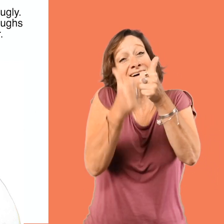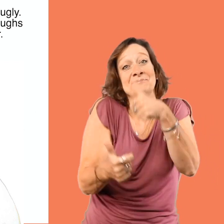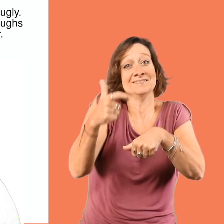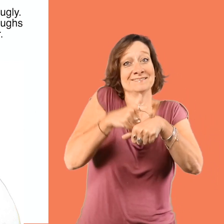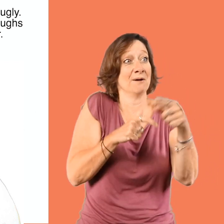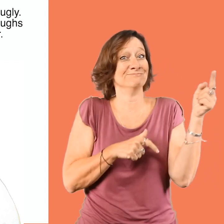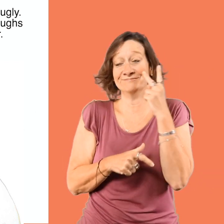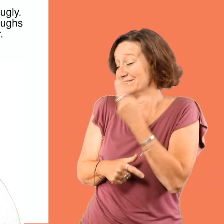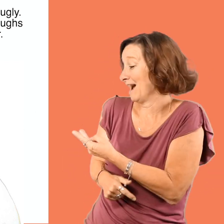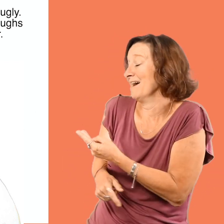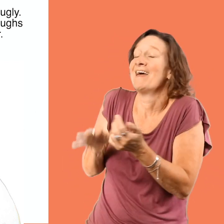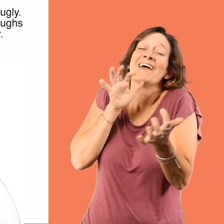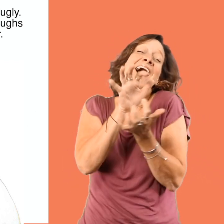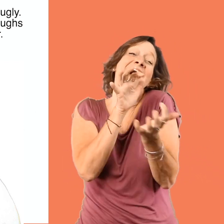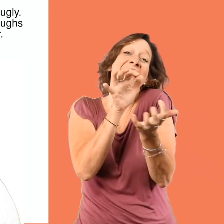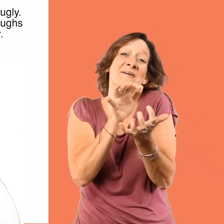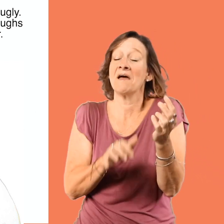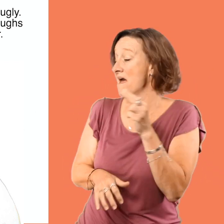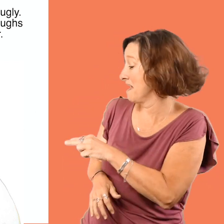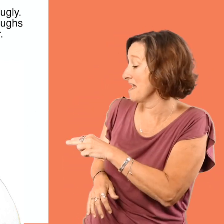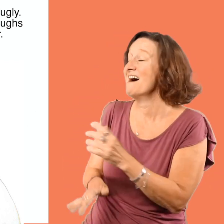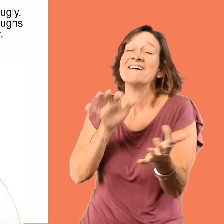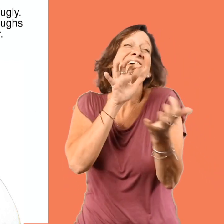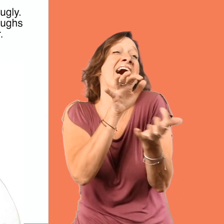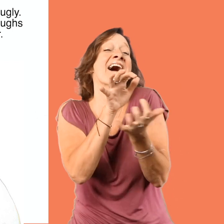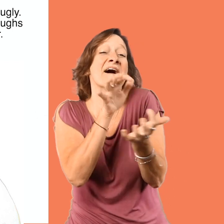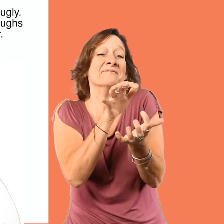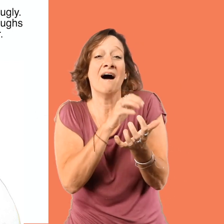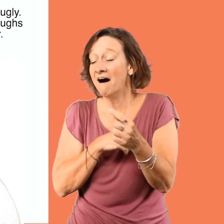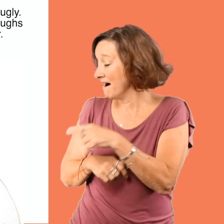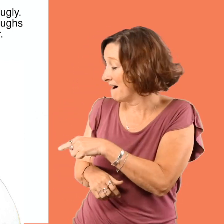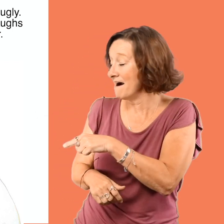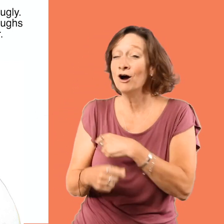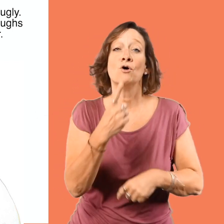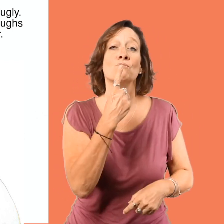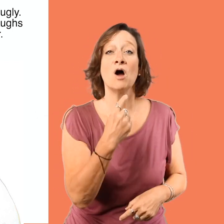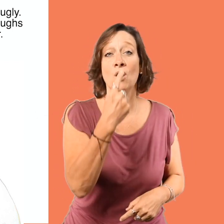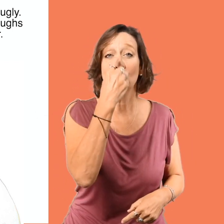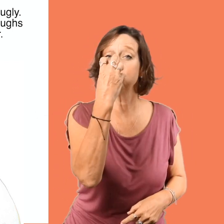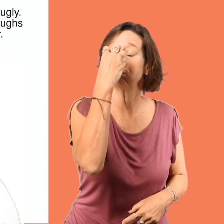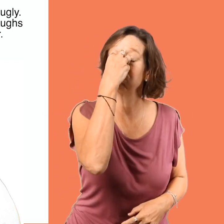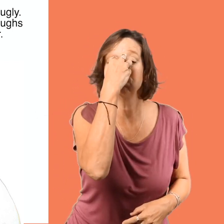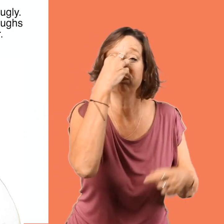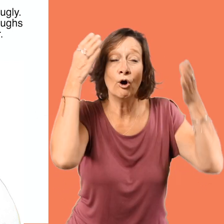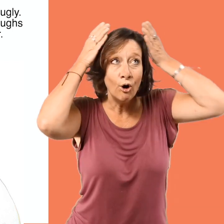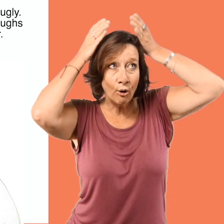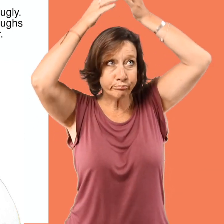she is with her